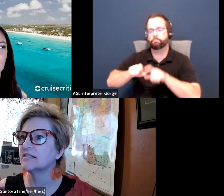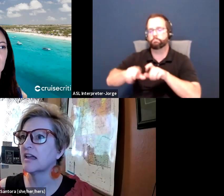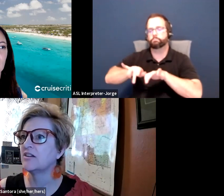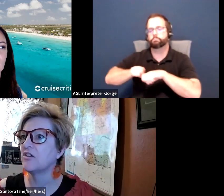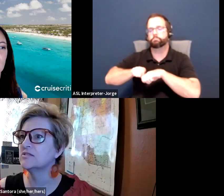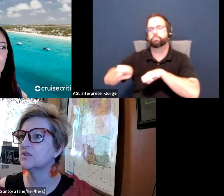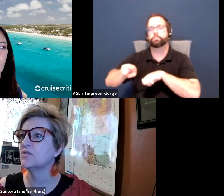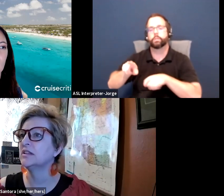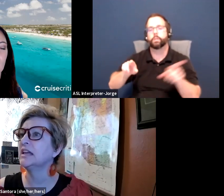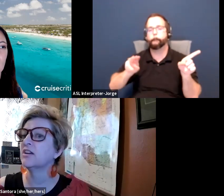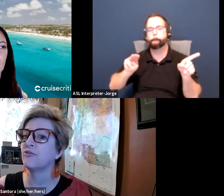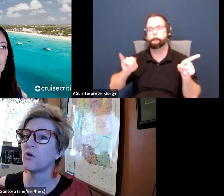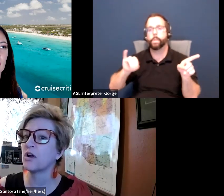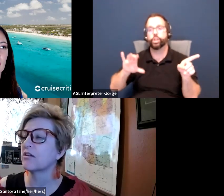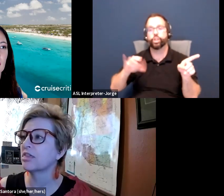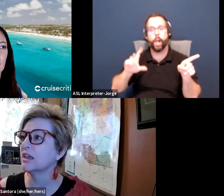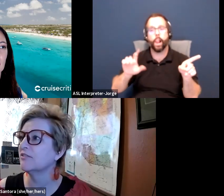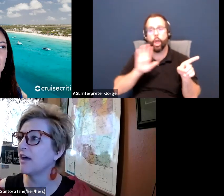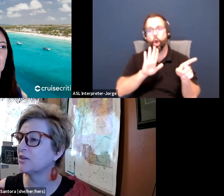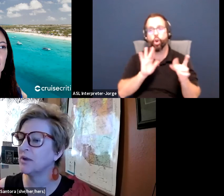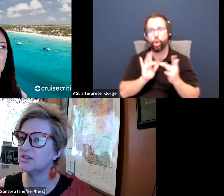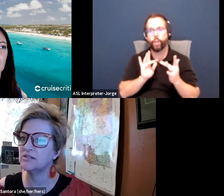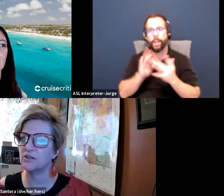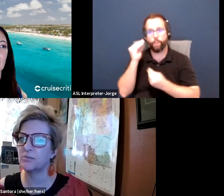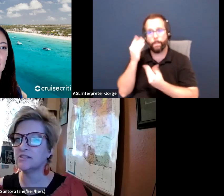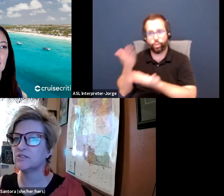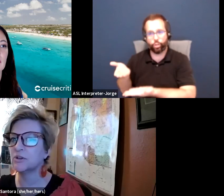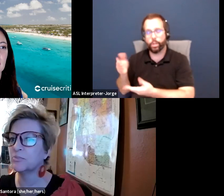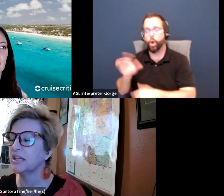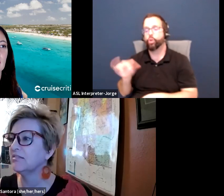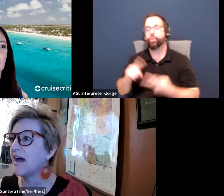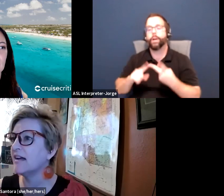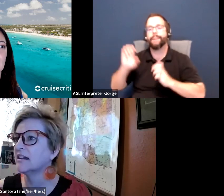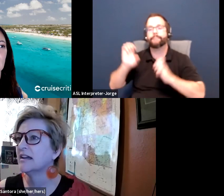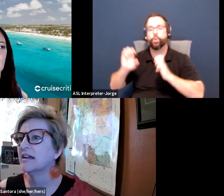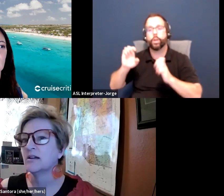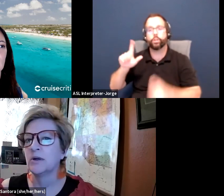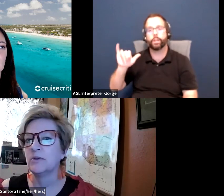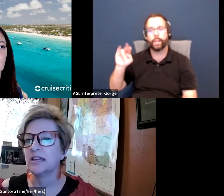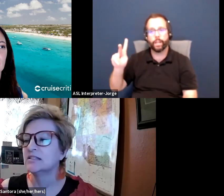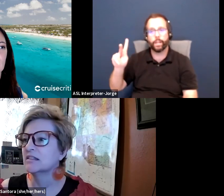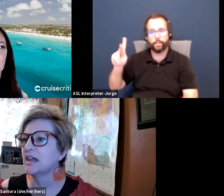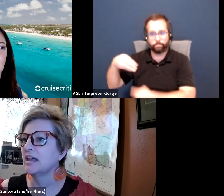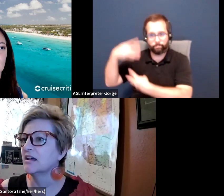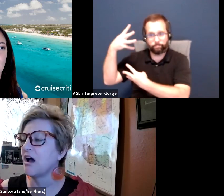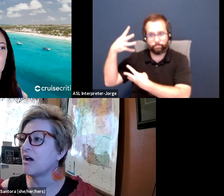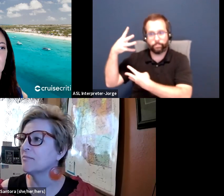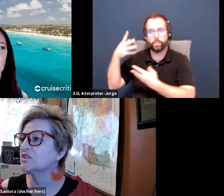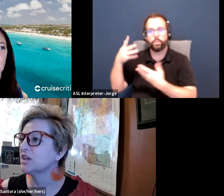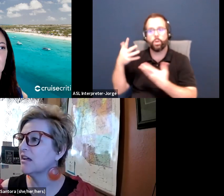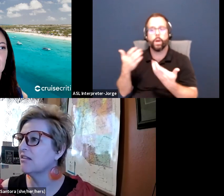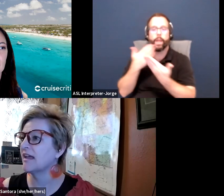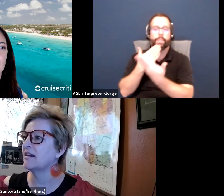chat and also the link for the evaluation. So please do complete that. And we would like to thank